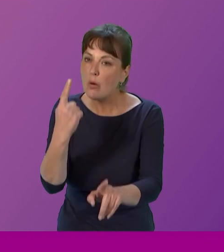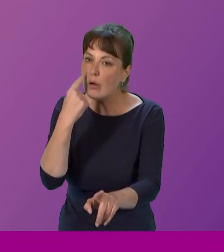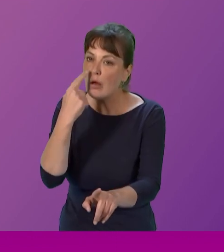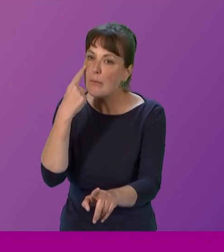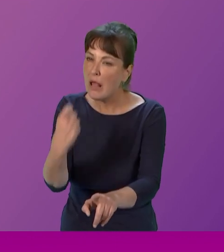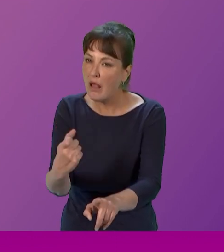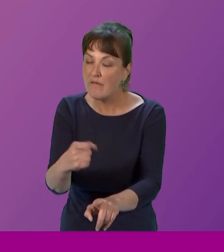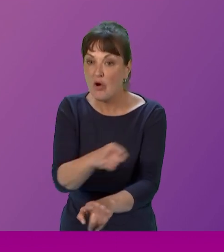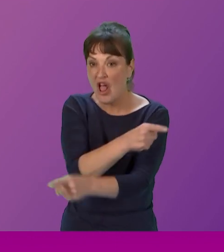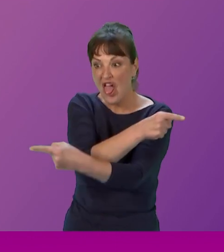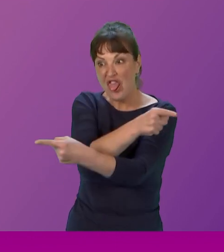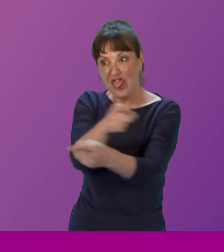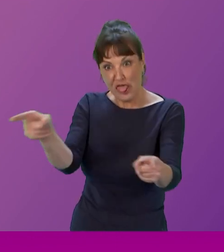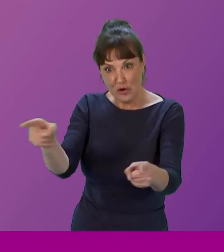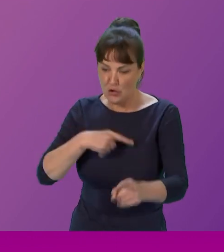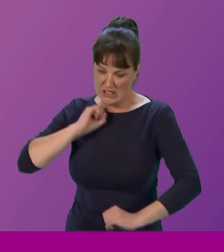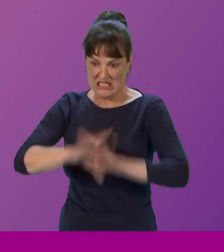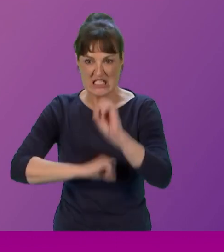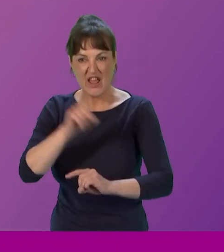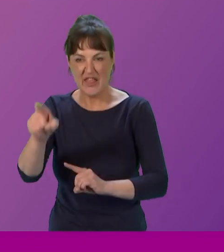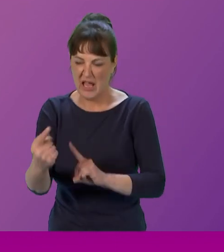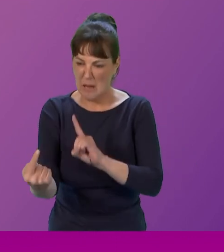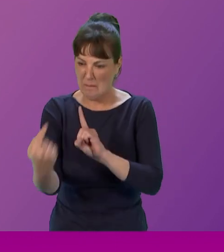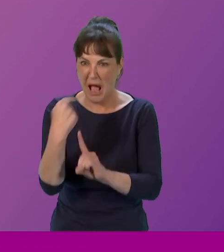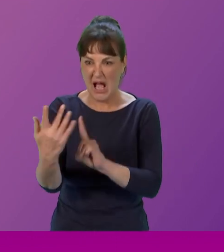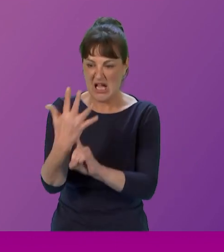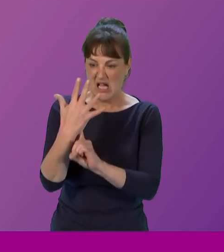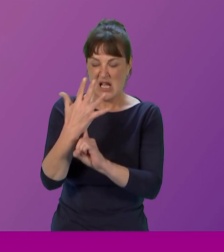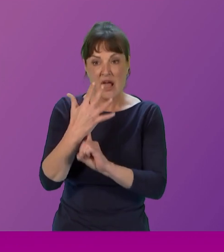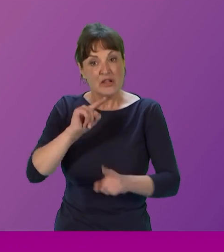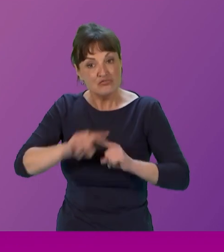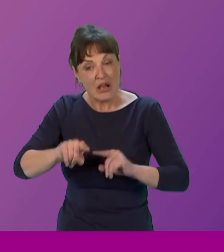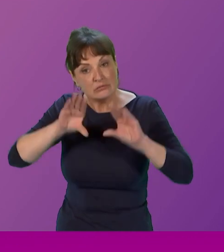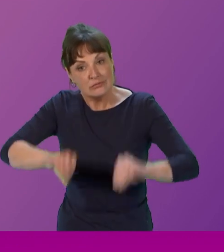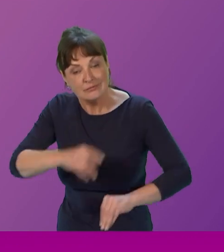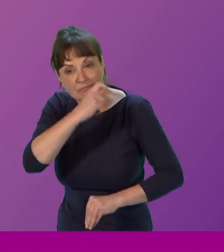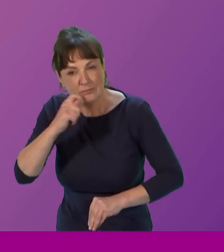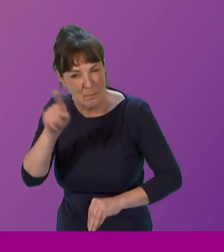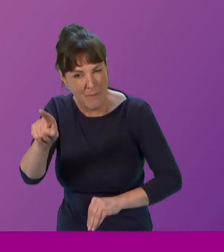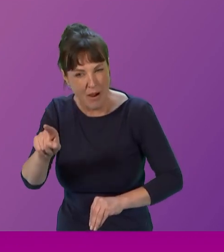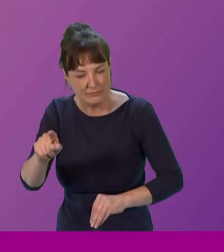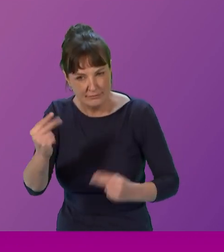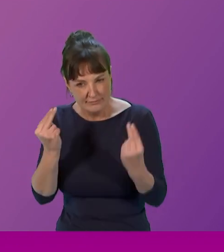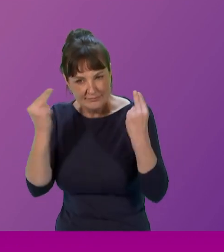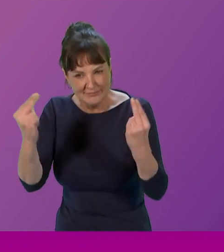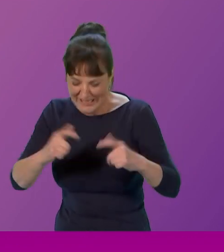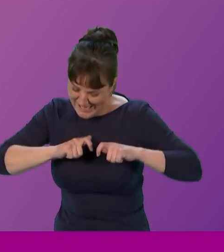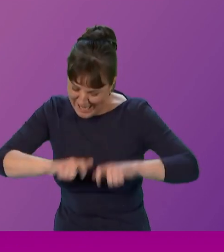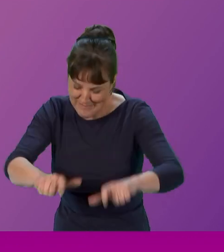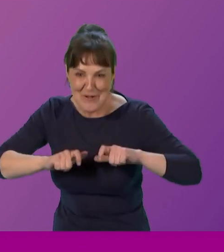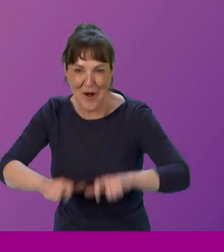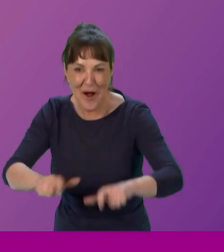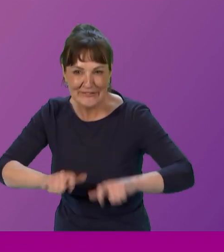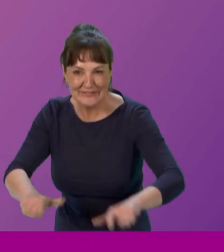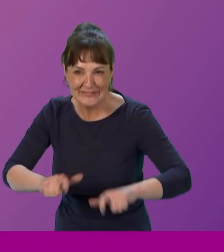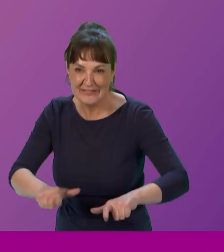rage going. And then you were talking, and I'm sorry, I've got to say this to Grace and Tisana. it's a happy birthday to the SWC. 20th birthday. Fantastic. Which is why you were